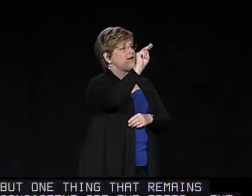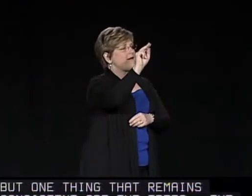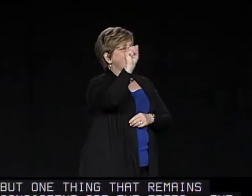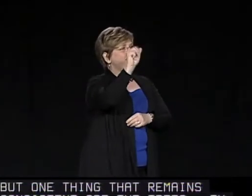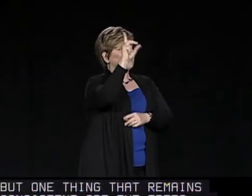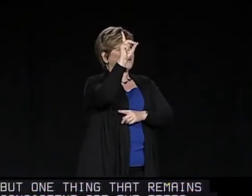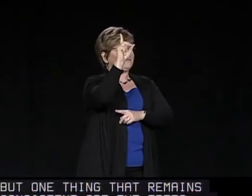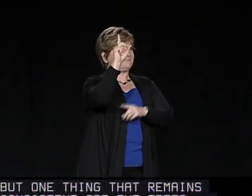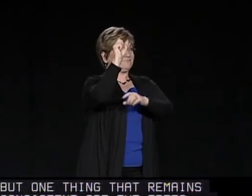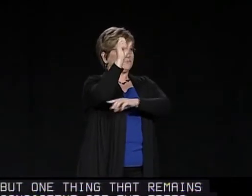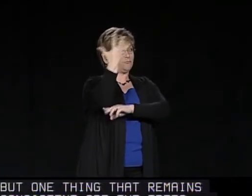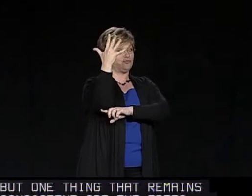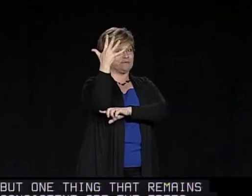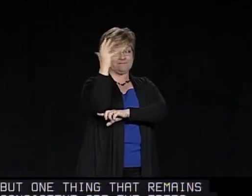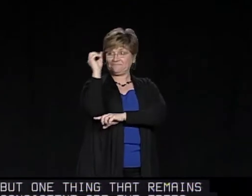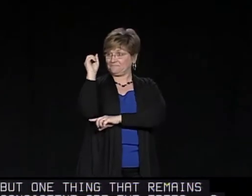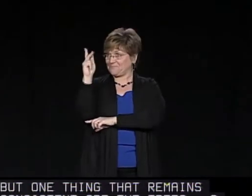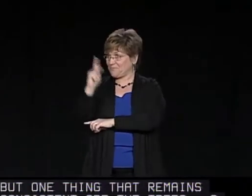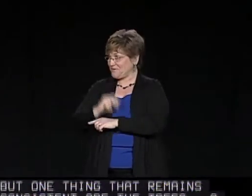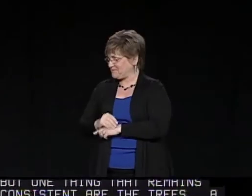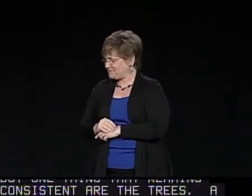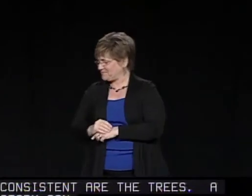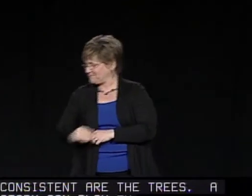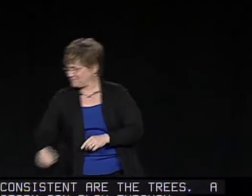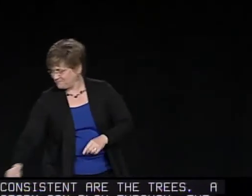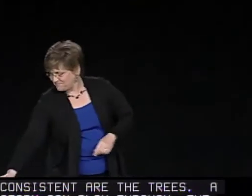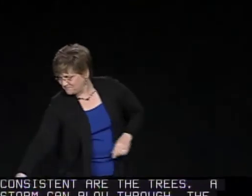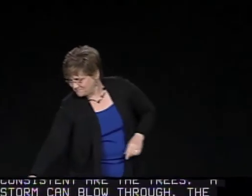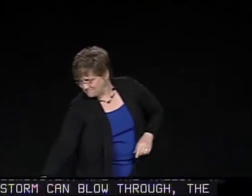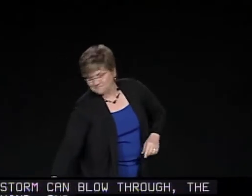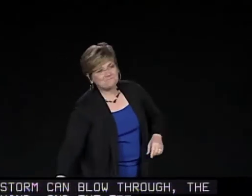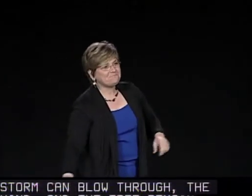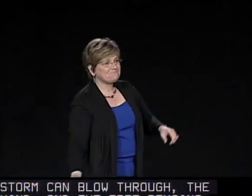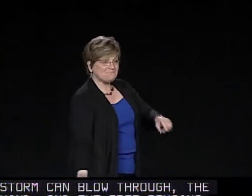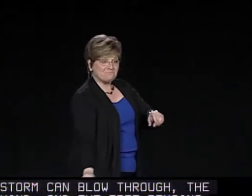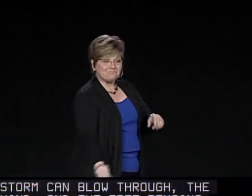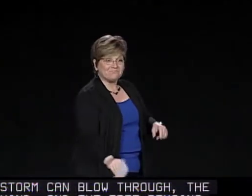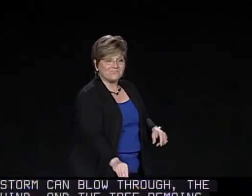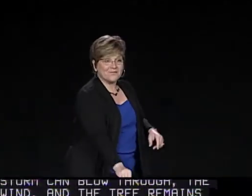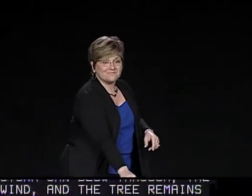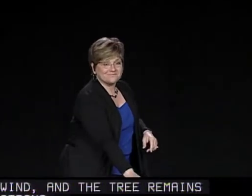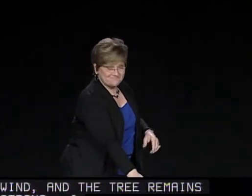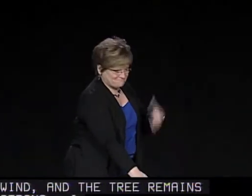tree and we are going to call that the NAD tree, okay? Is that good?